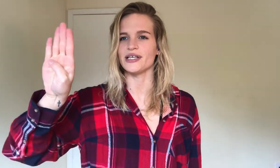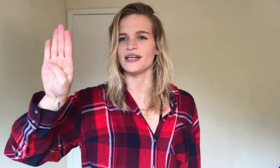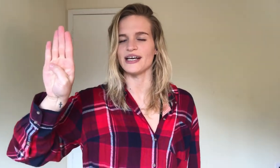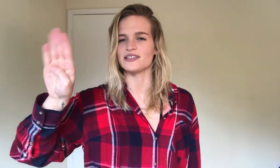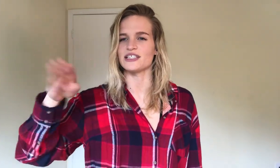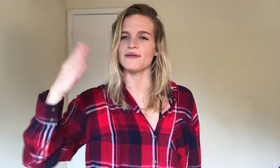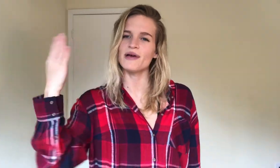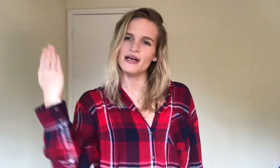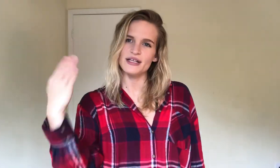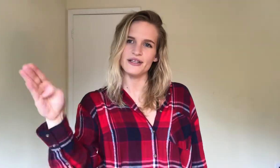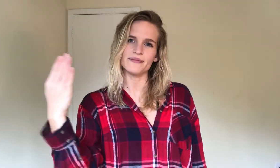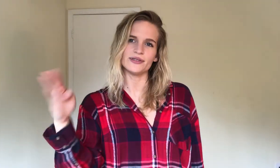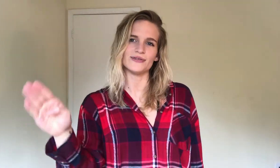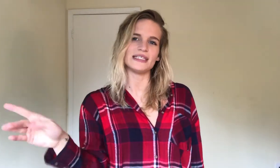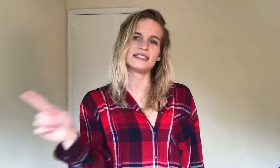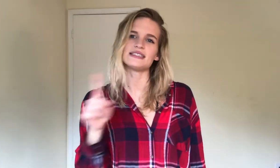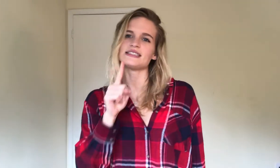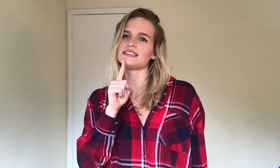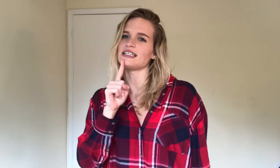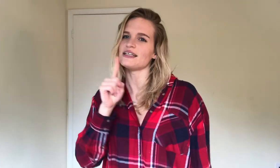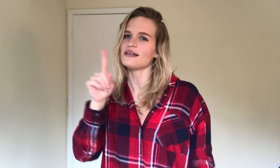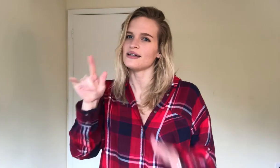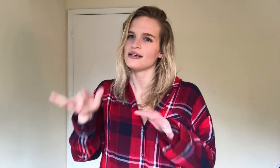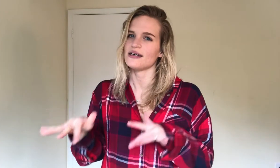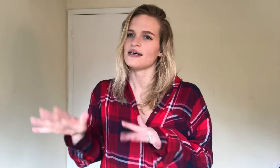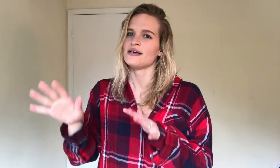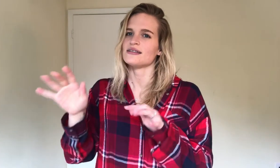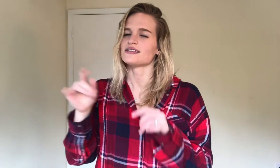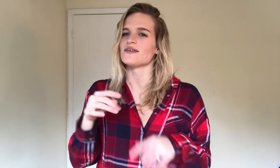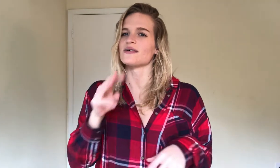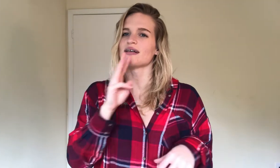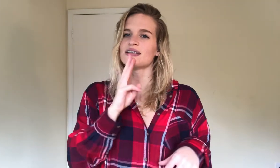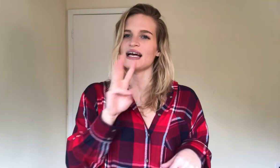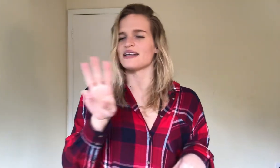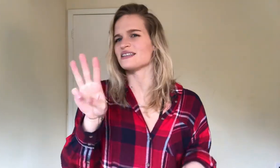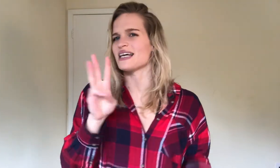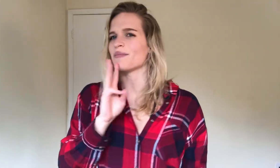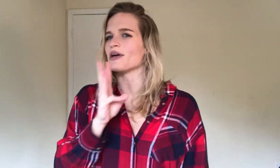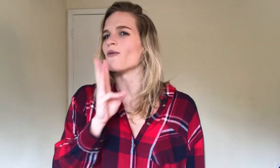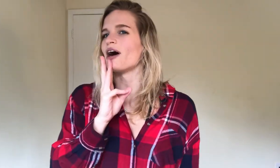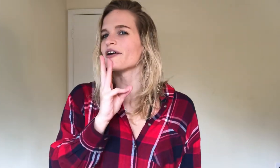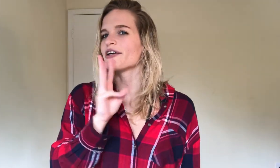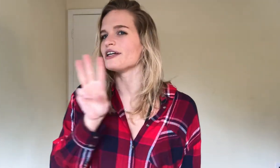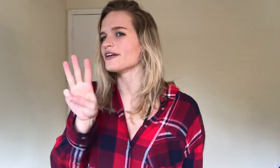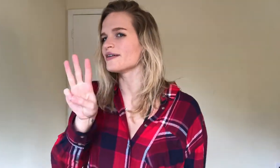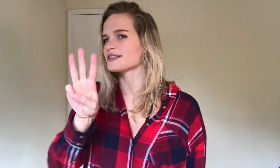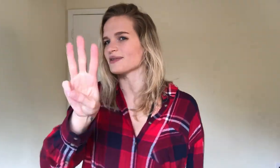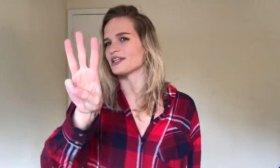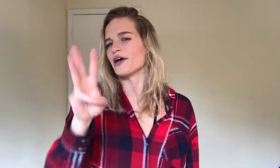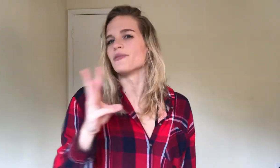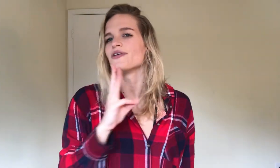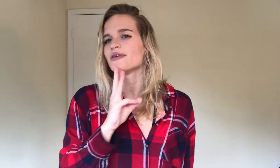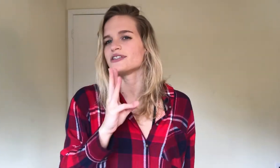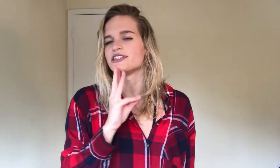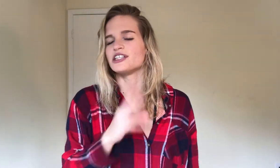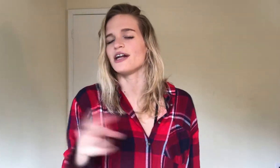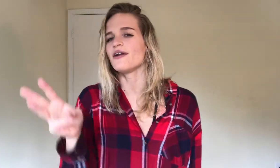B, handshape, the bluest C. So, tap like, water here, it's with a W to the chin,